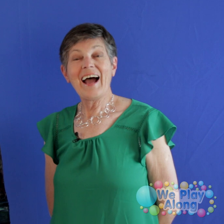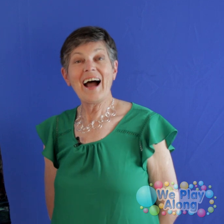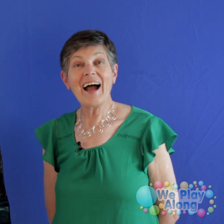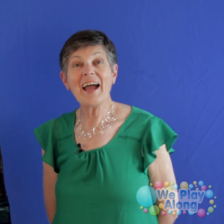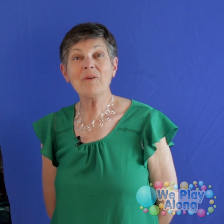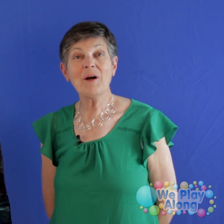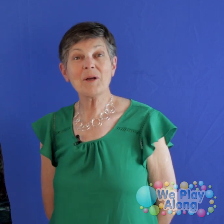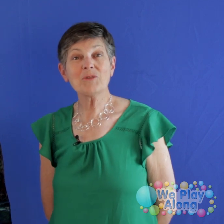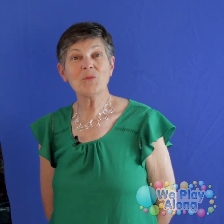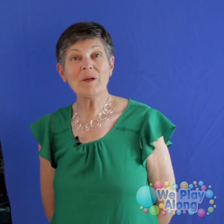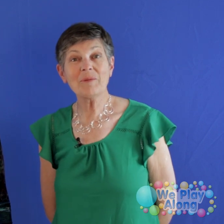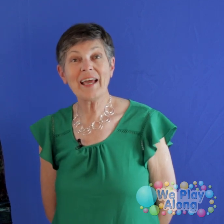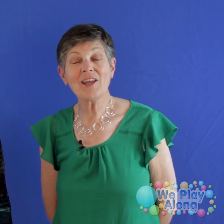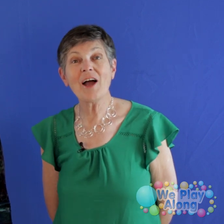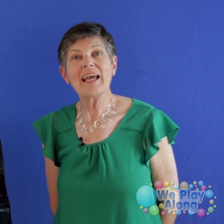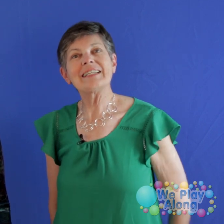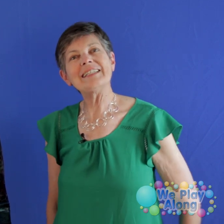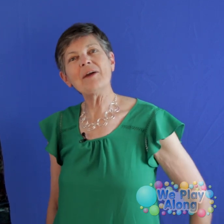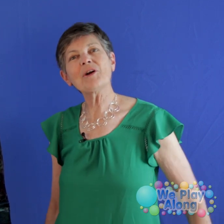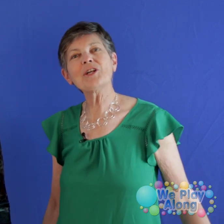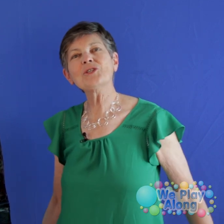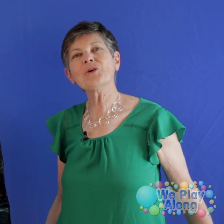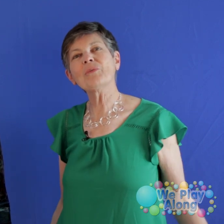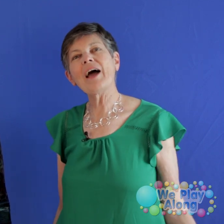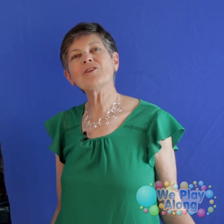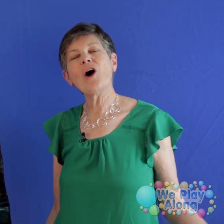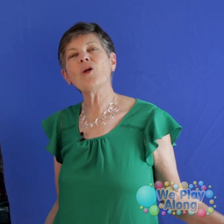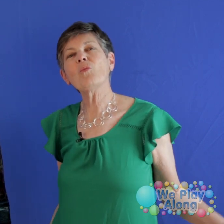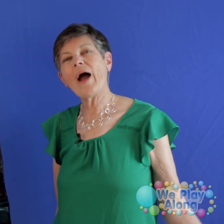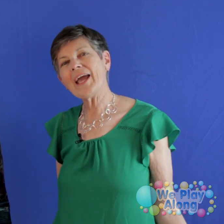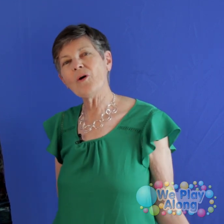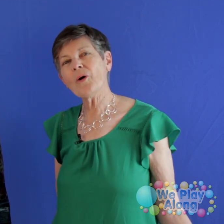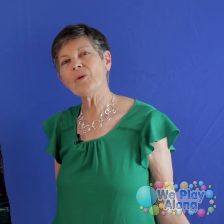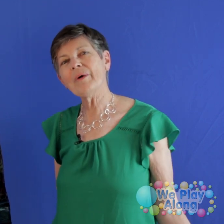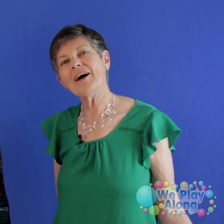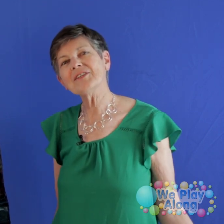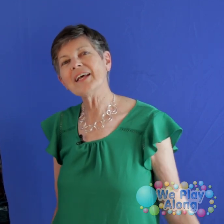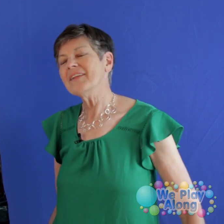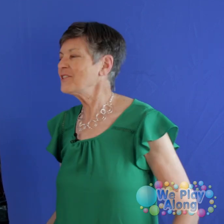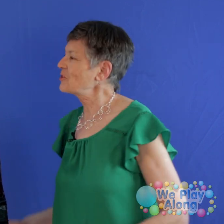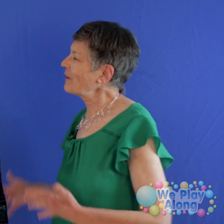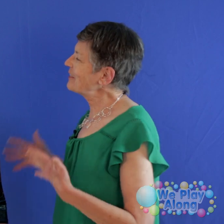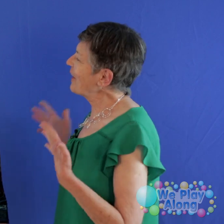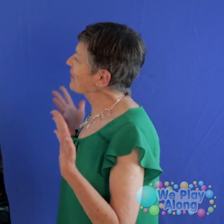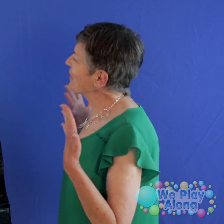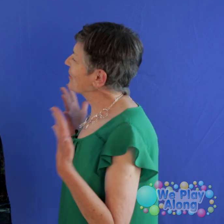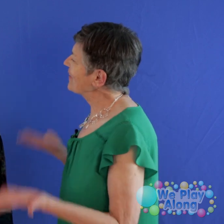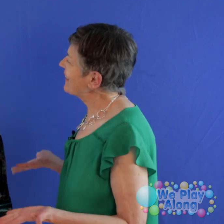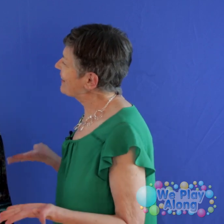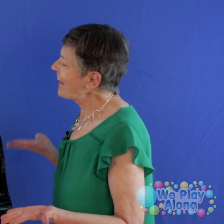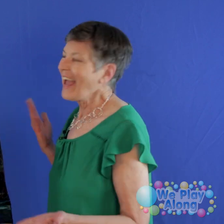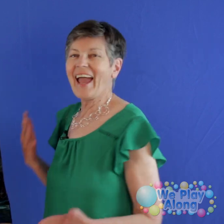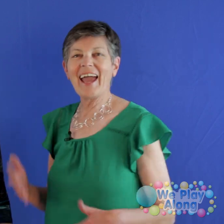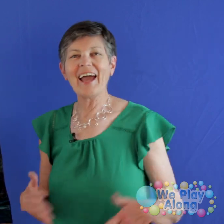Hi, welcome to We Play Along. Today we're going to do a round called White Coral Bells. This is my daughter Corrine and